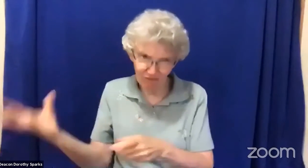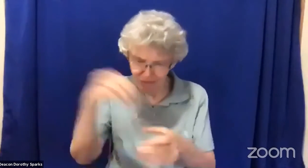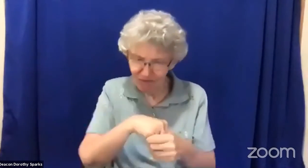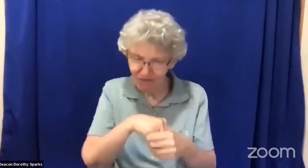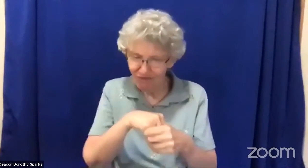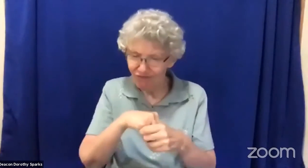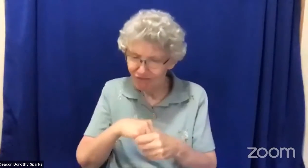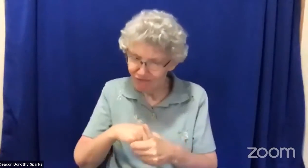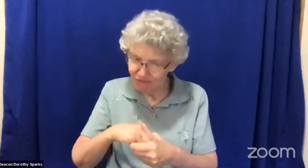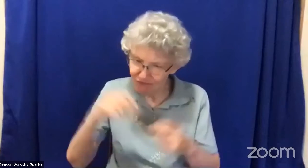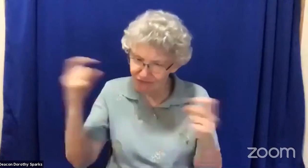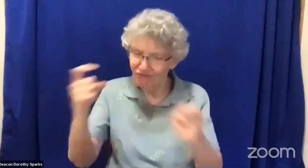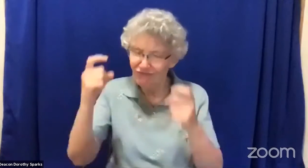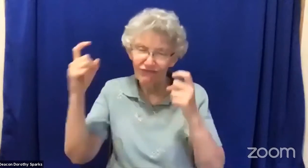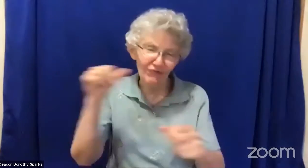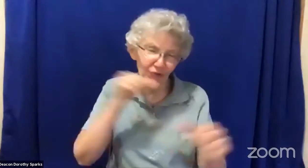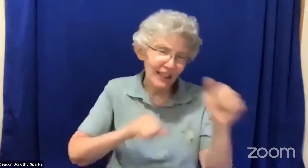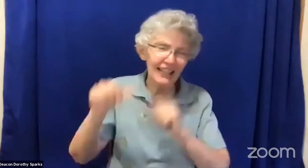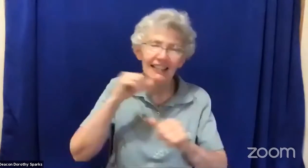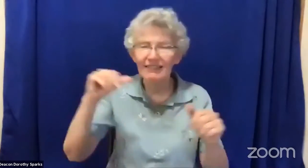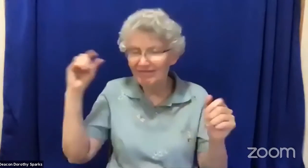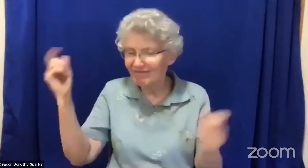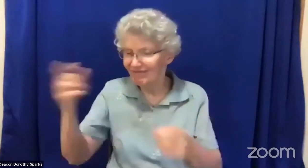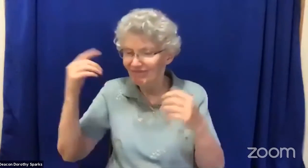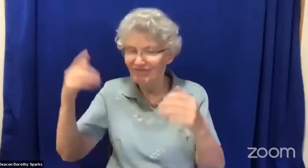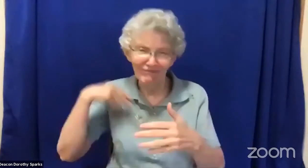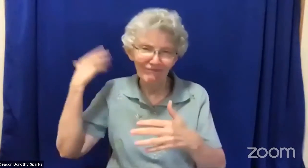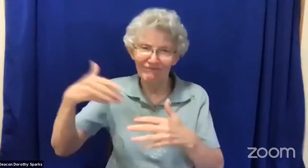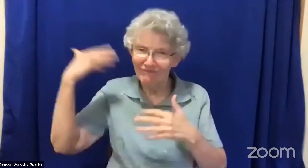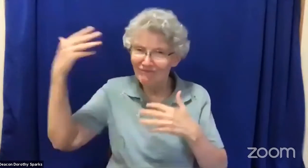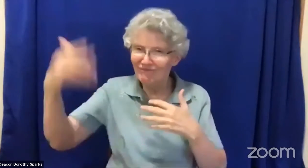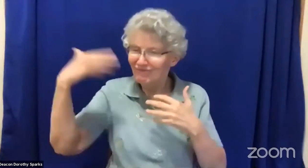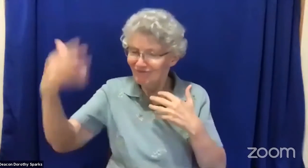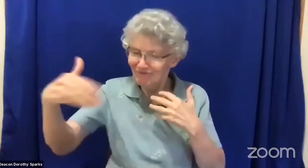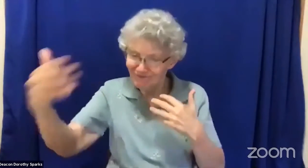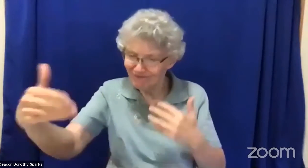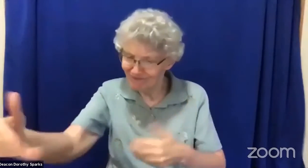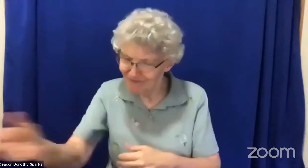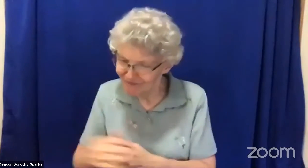and they always invited their sisters to join in the eating and drinking